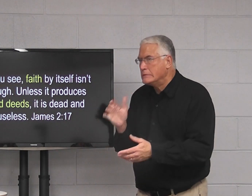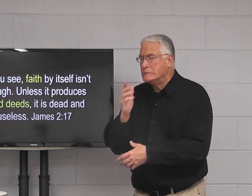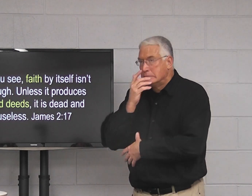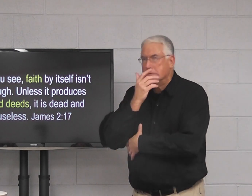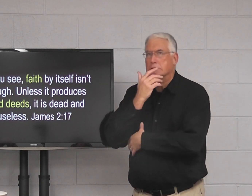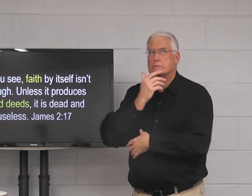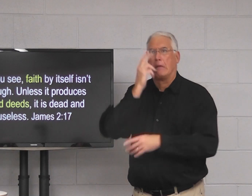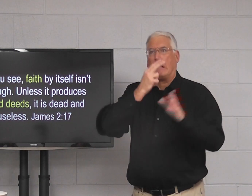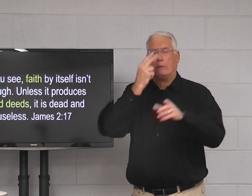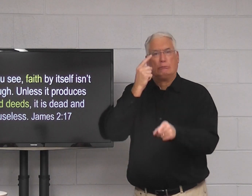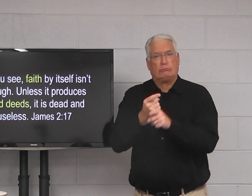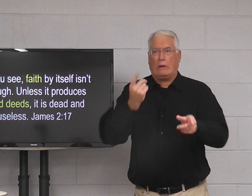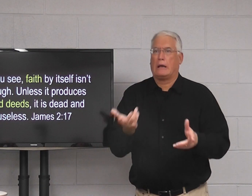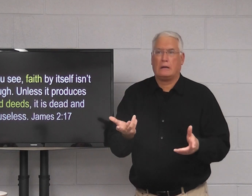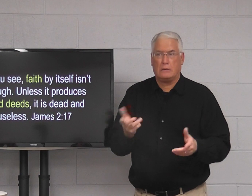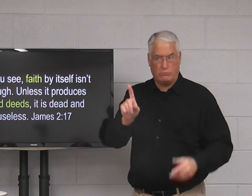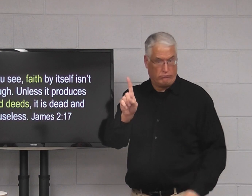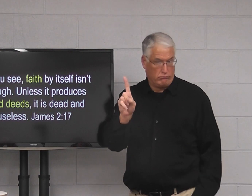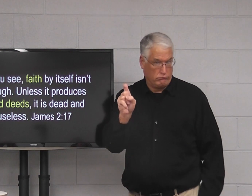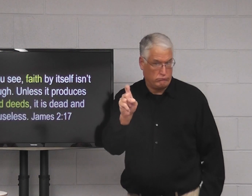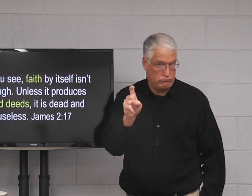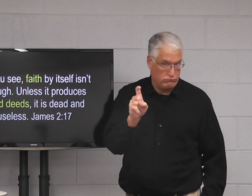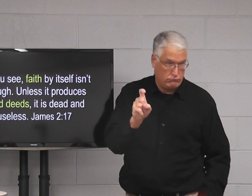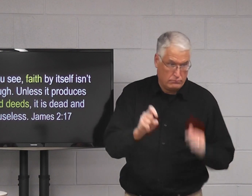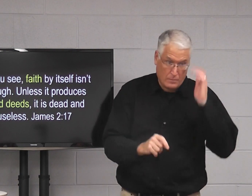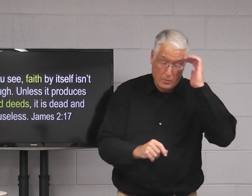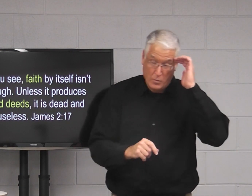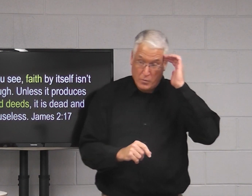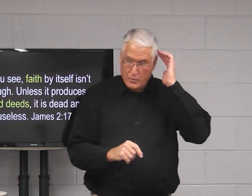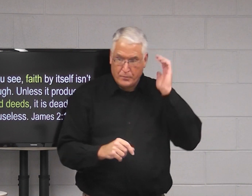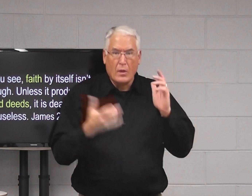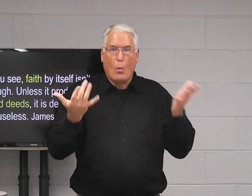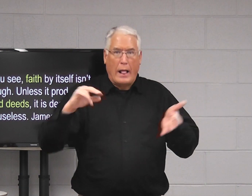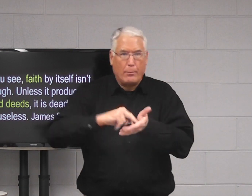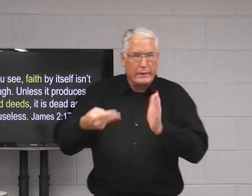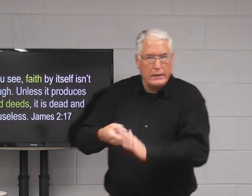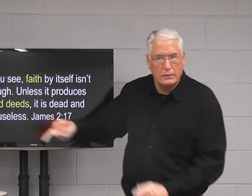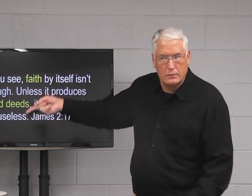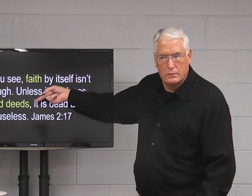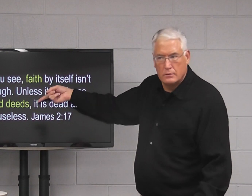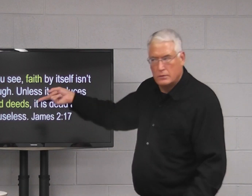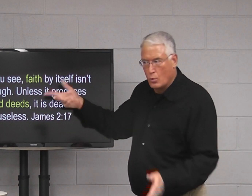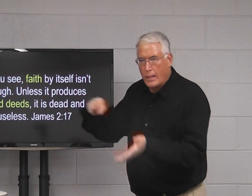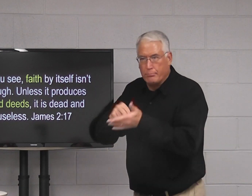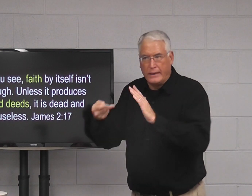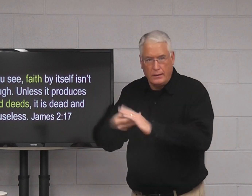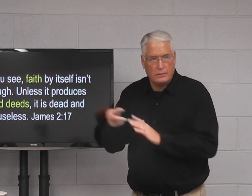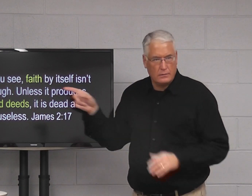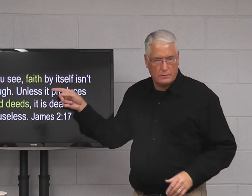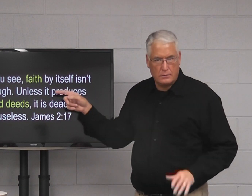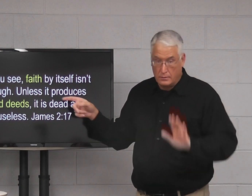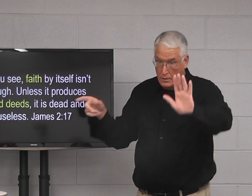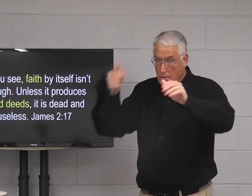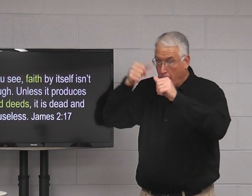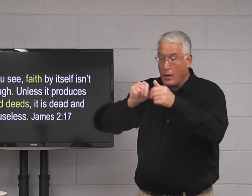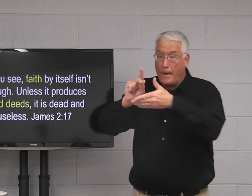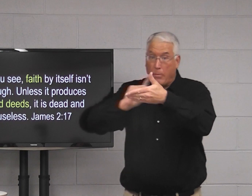You know, maybe the Catholics are right. Is that what we think? No. What does this scripture verse mean?